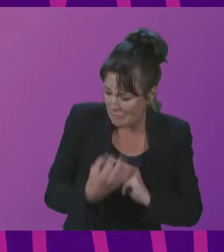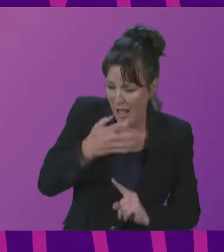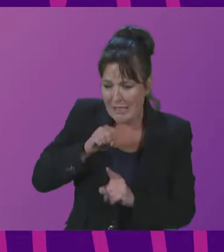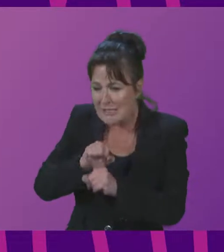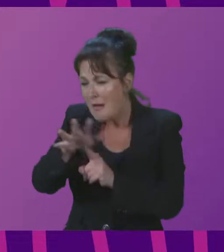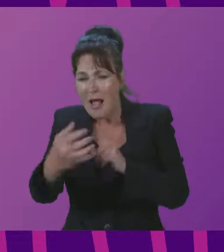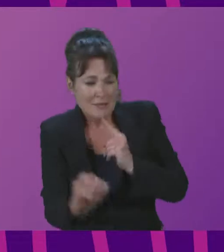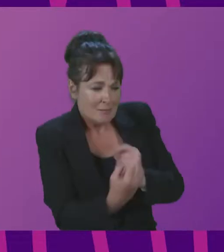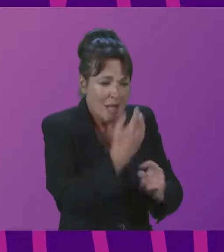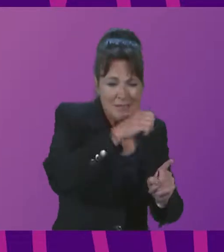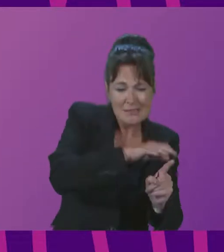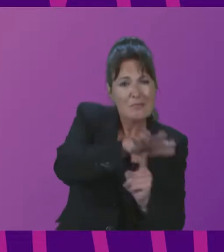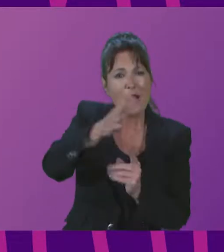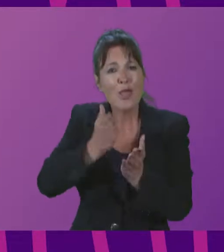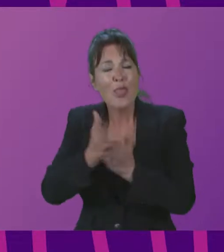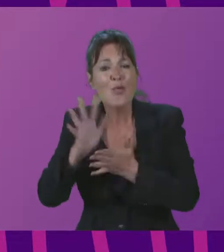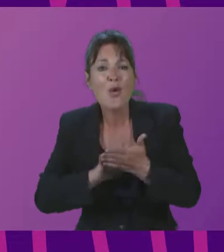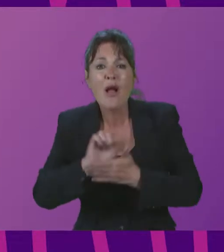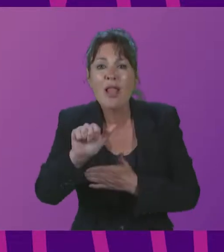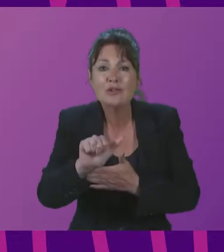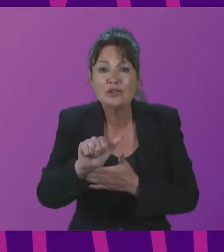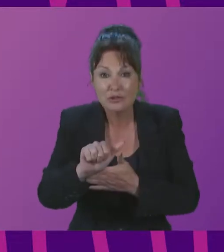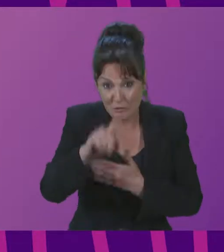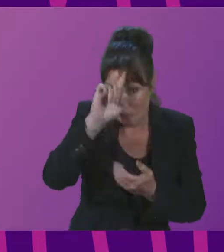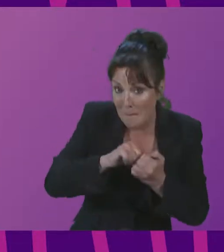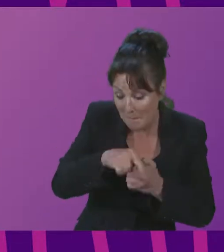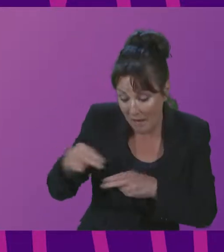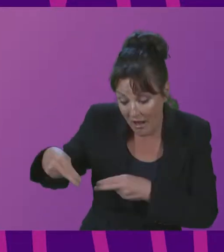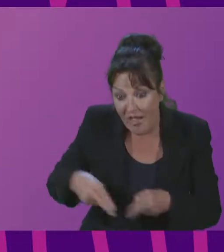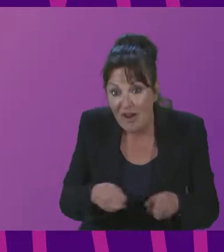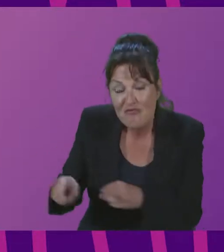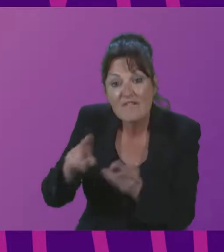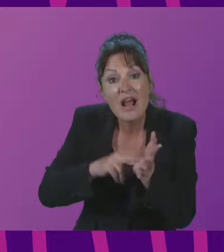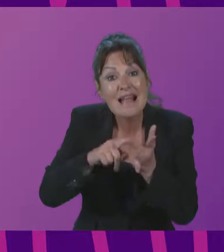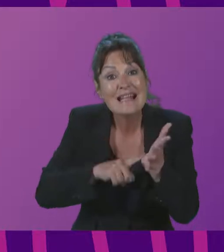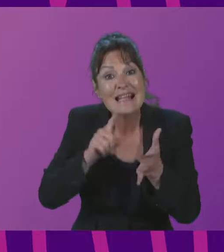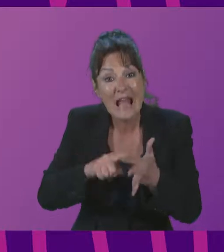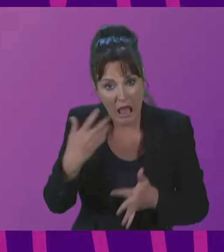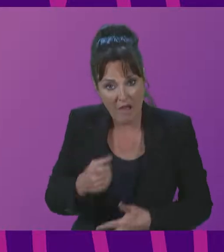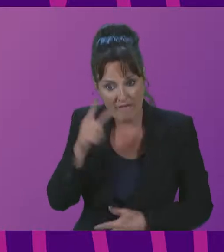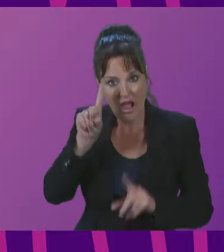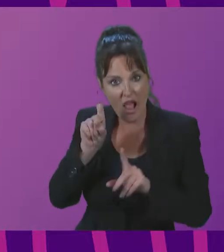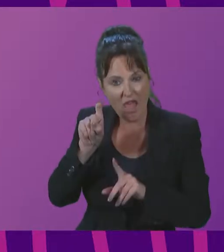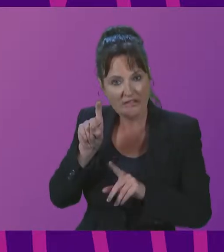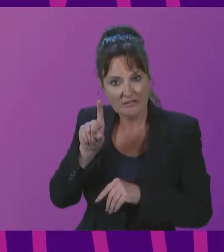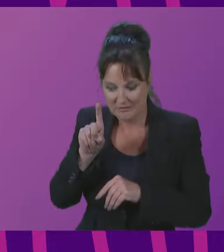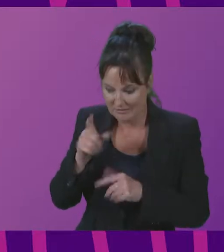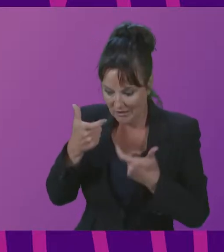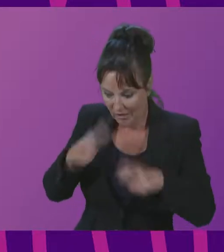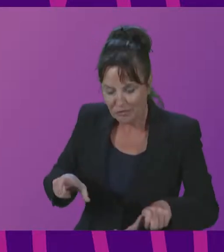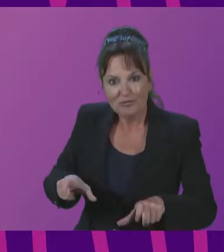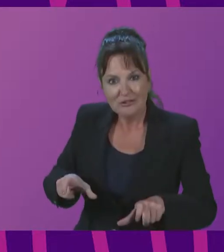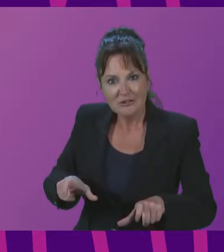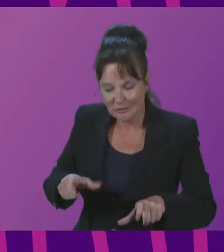civic action through culture and the 11 Nile countries, is a classic example of how the sympathy, synthesis